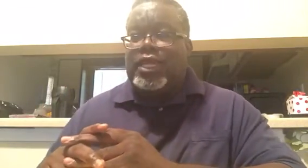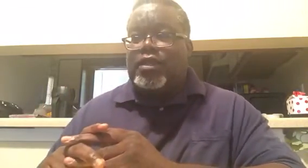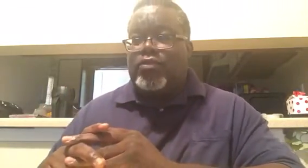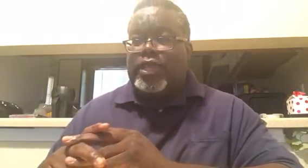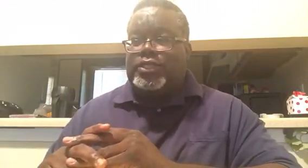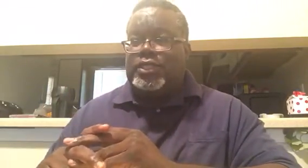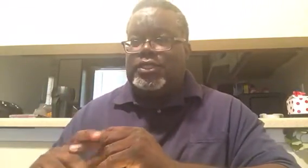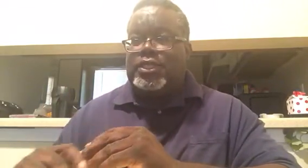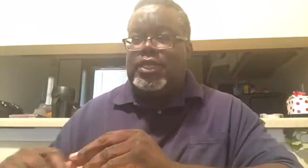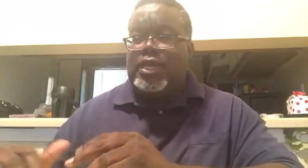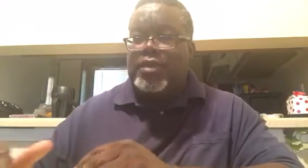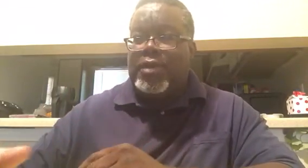declarations. Amen.